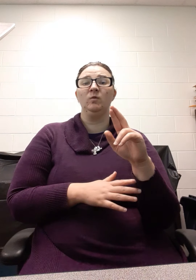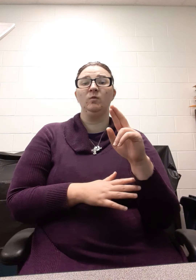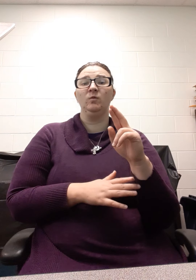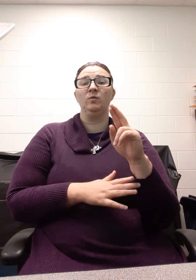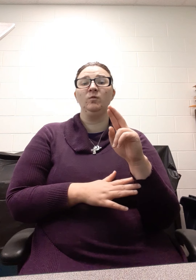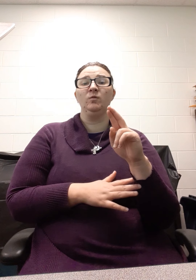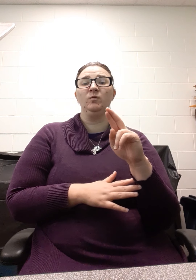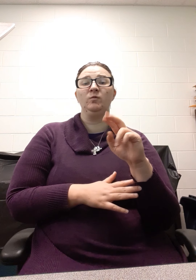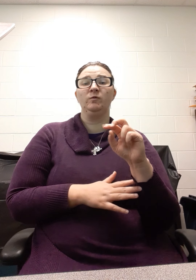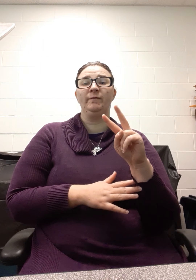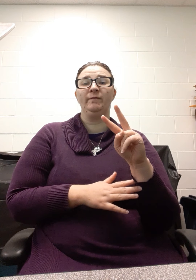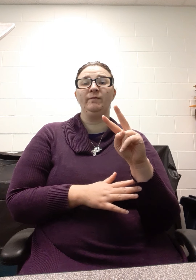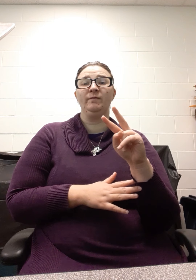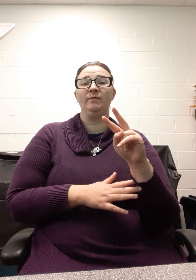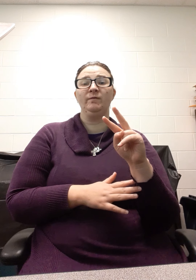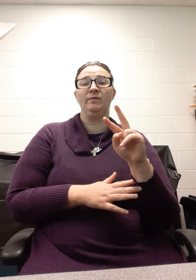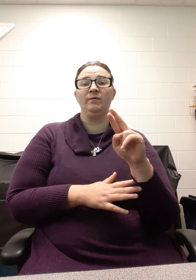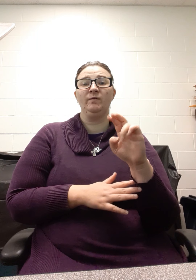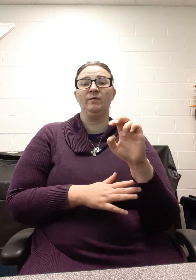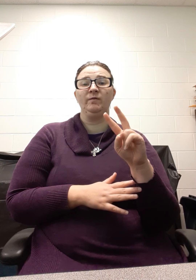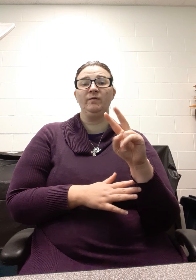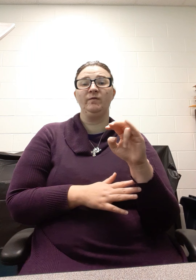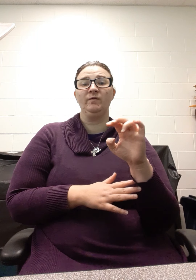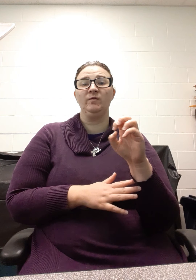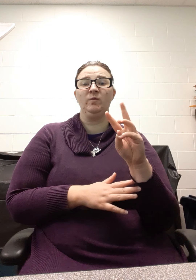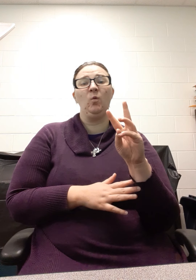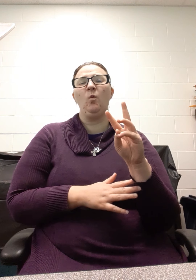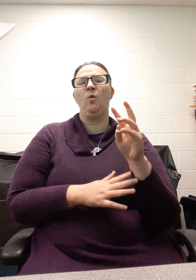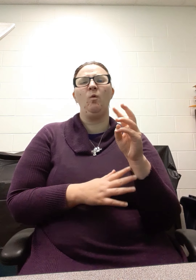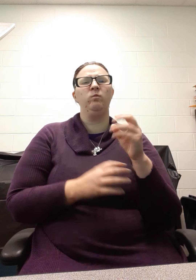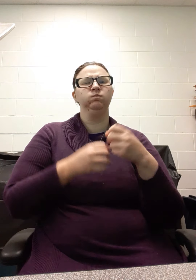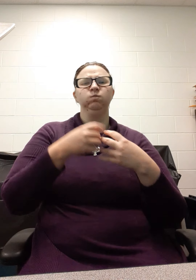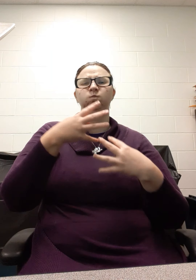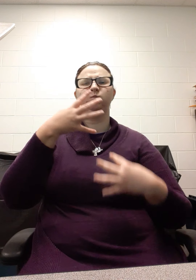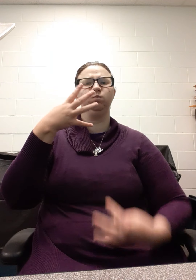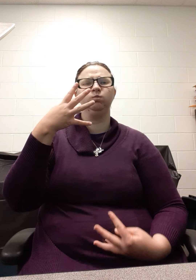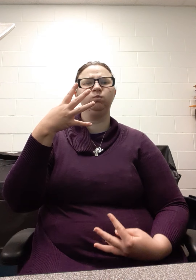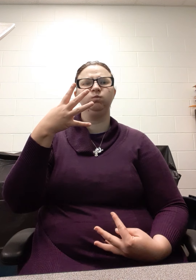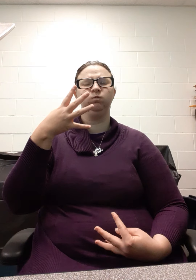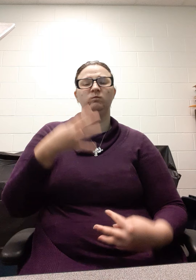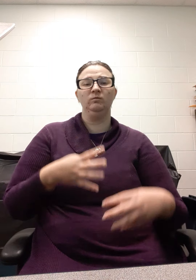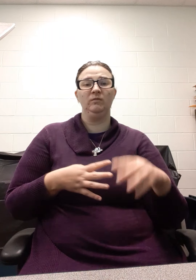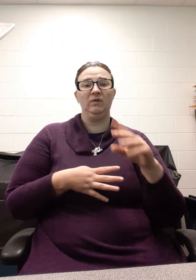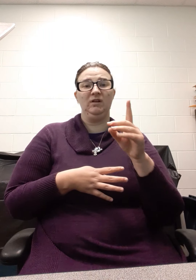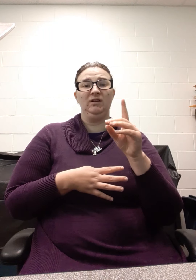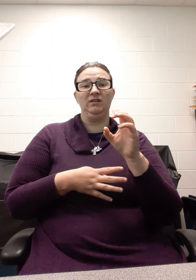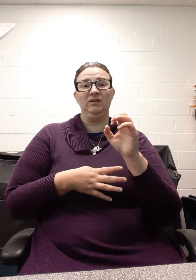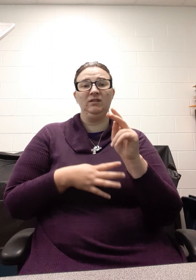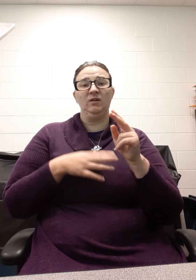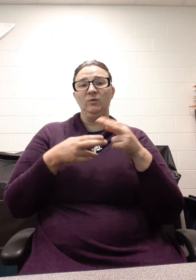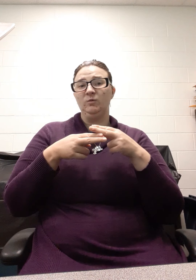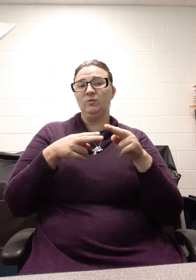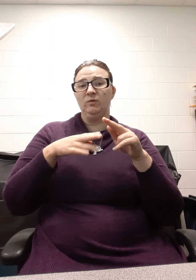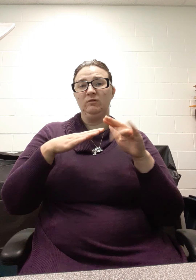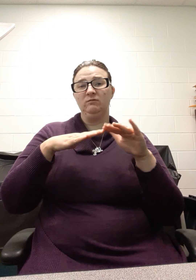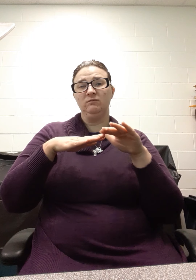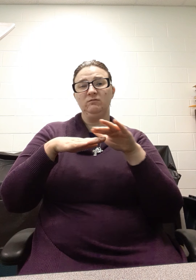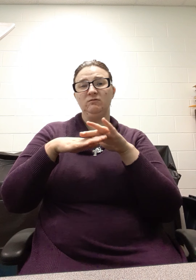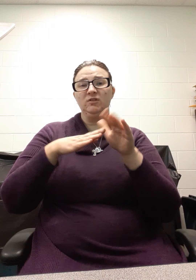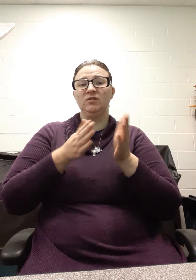an introduction to the Ark. It's our shortest deck. It's just to get people oriented to the Ark itself, how big the wood